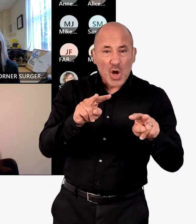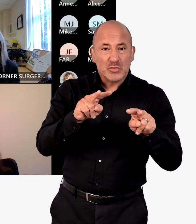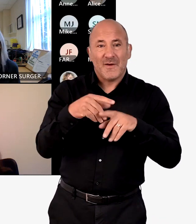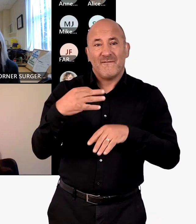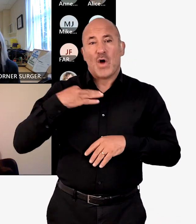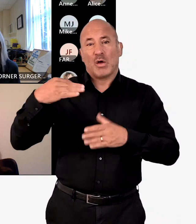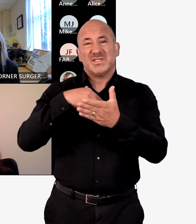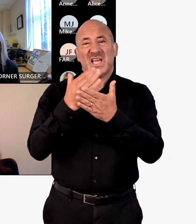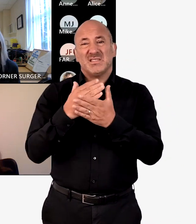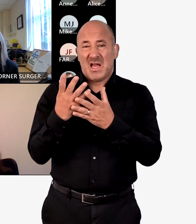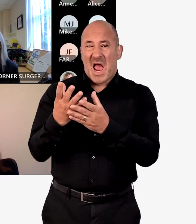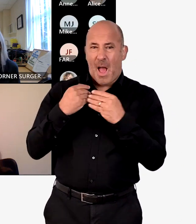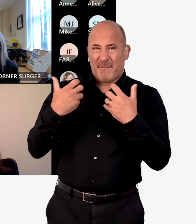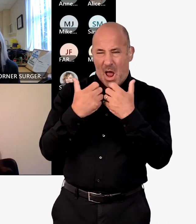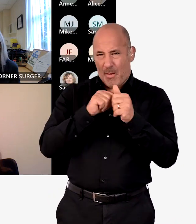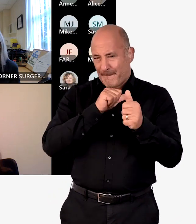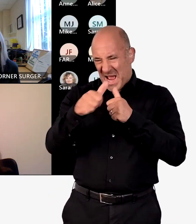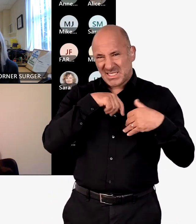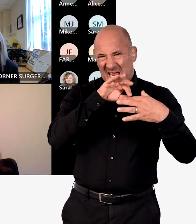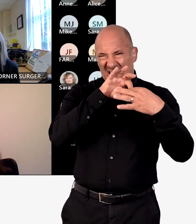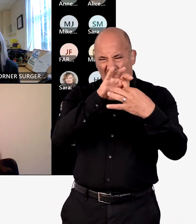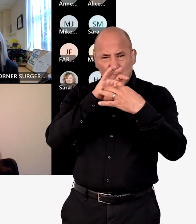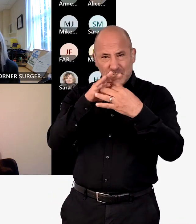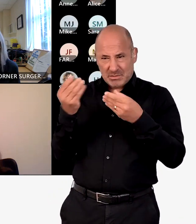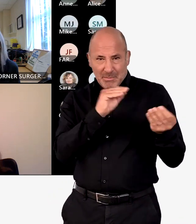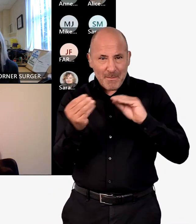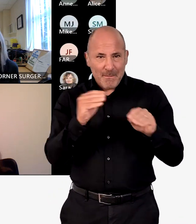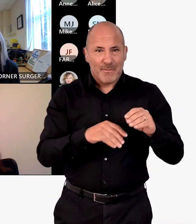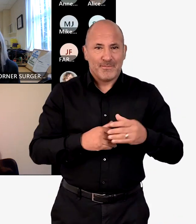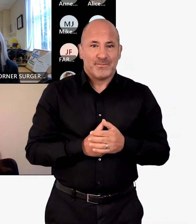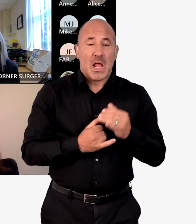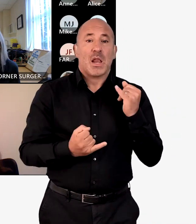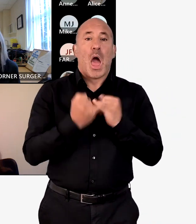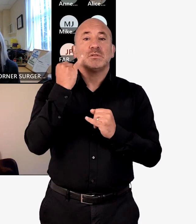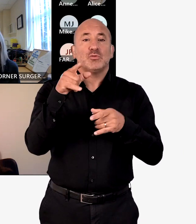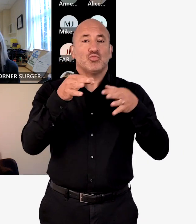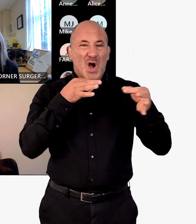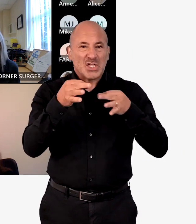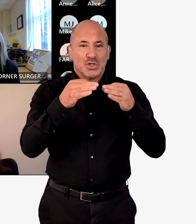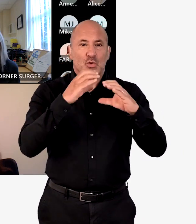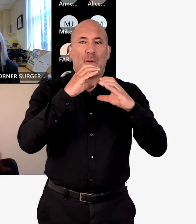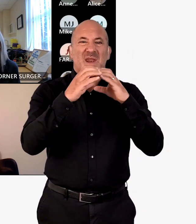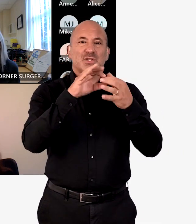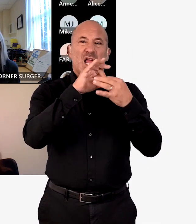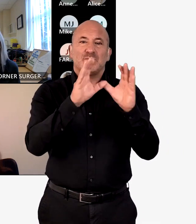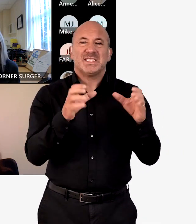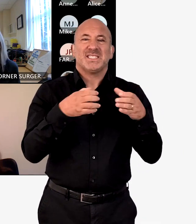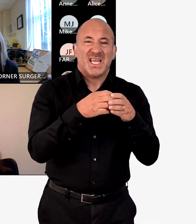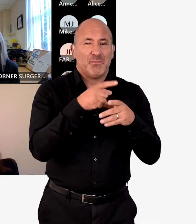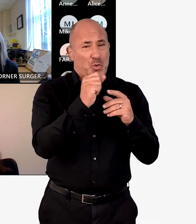and the voluntary sector that helped us navigate the way of best engagement on the document. And then finally, to the strategy and communication engagement